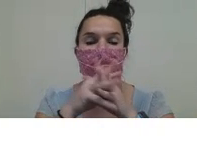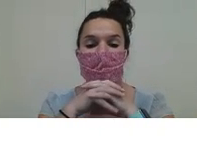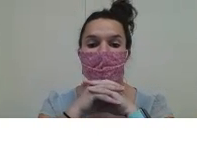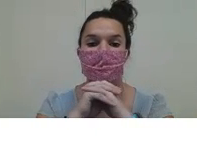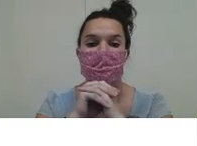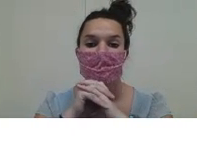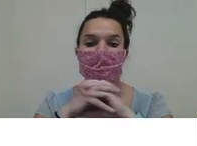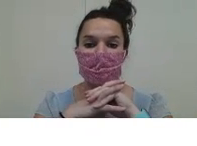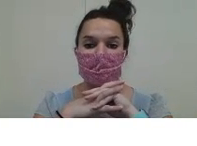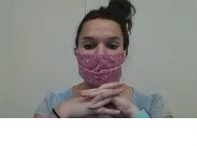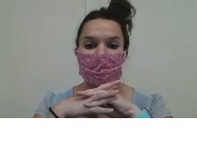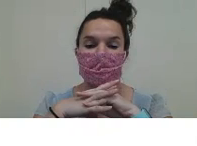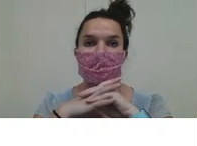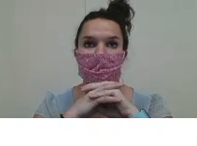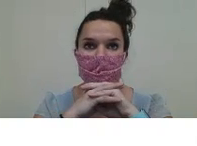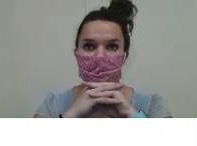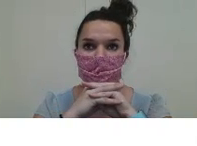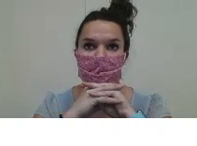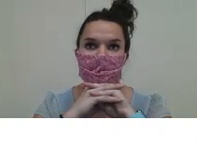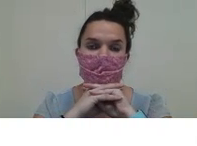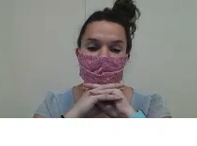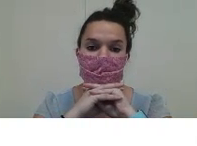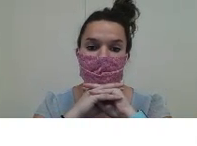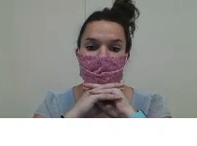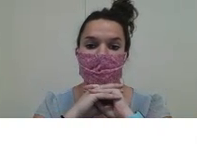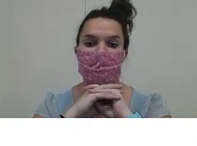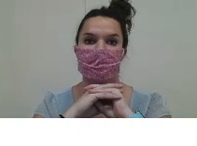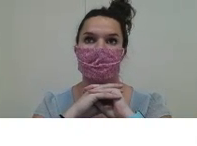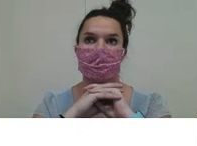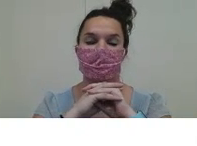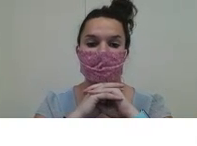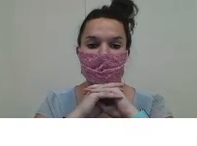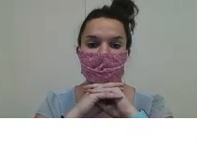Five bears. Look at our five frame. How do you know that this is five?